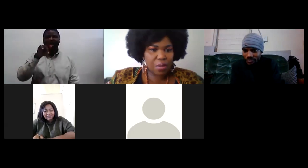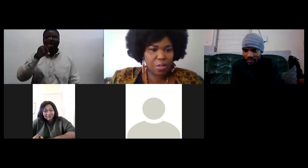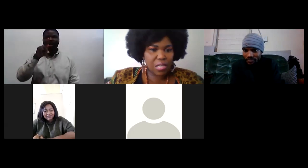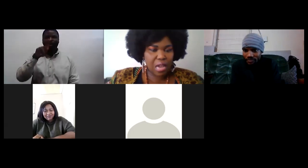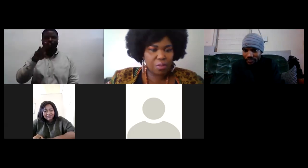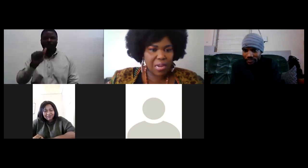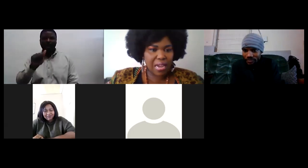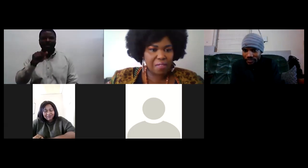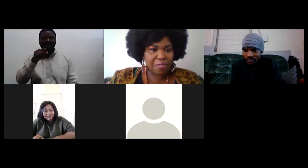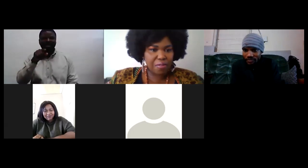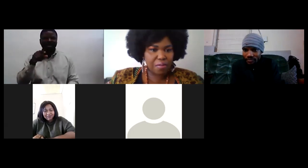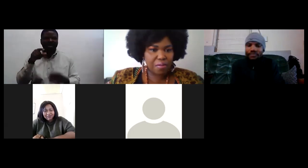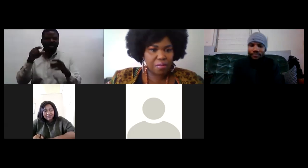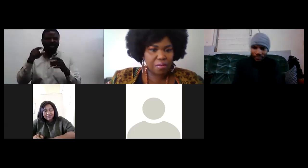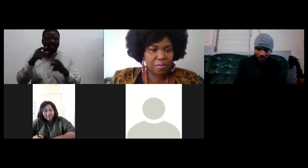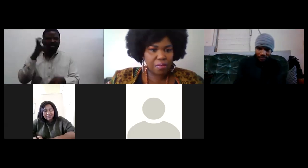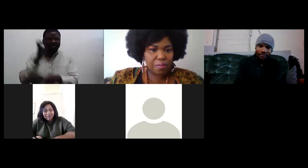struggling with your sound my love